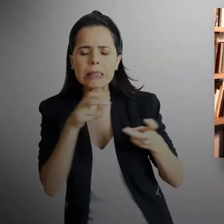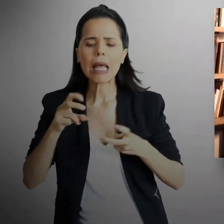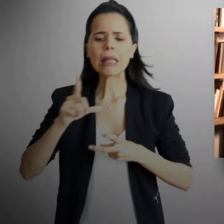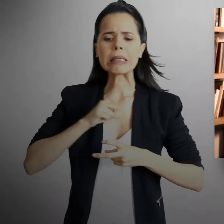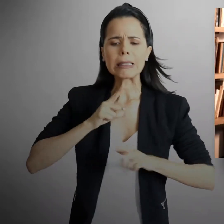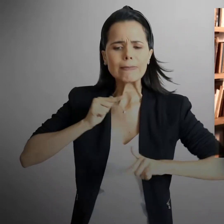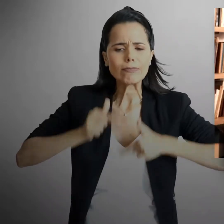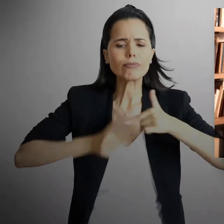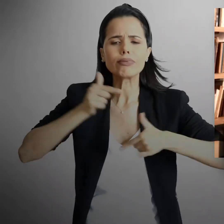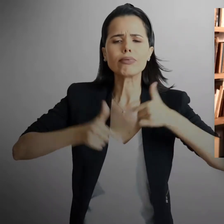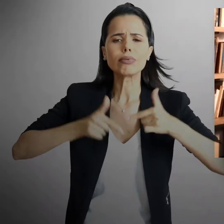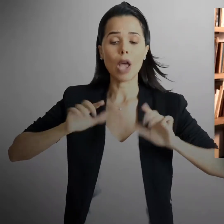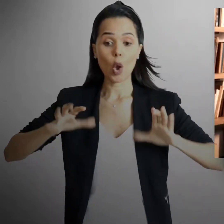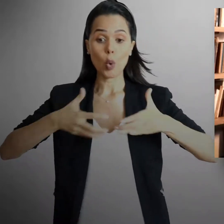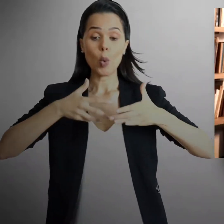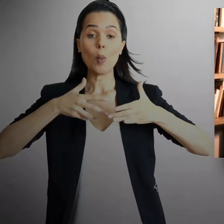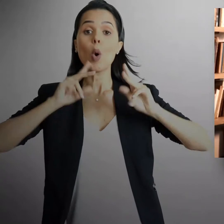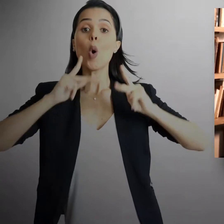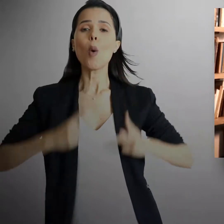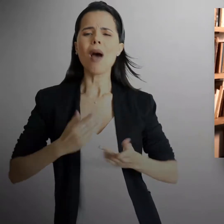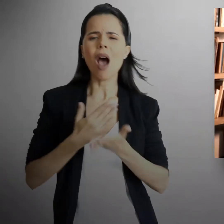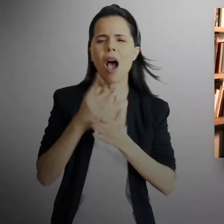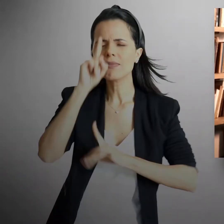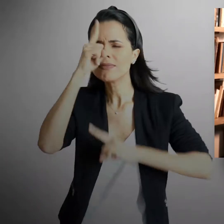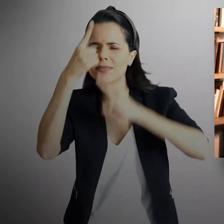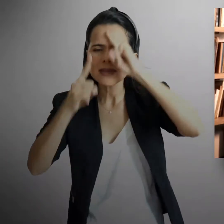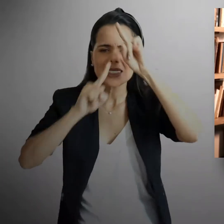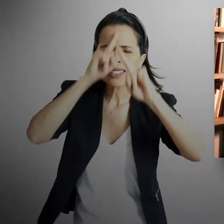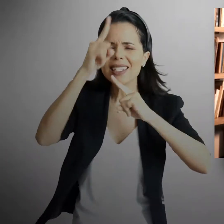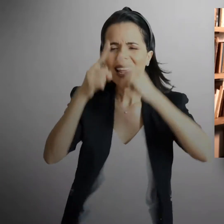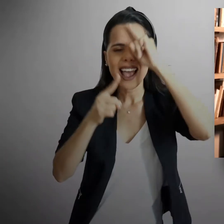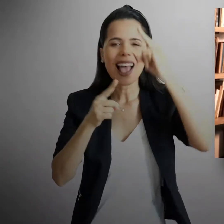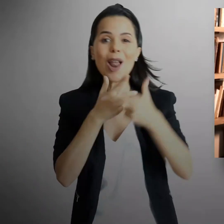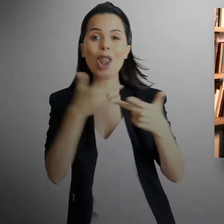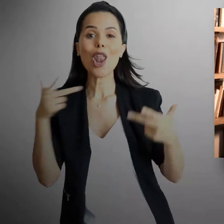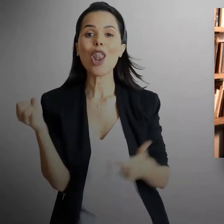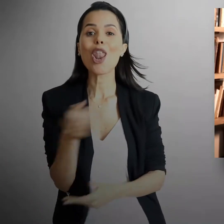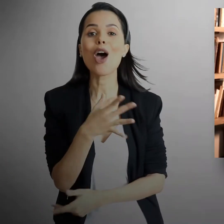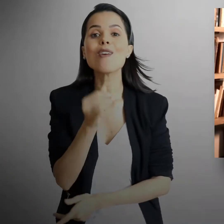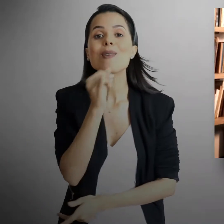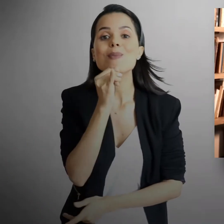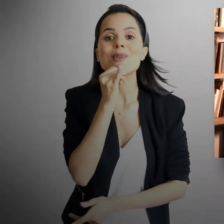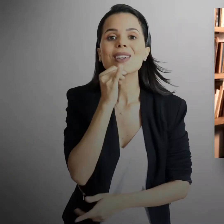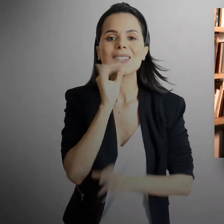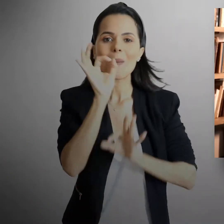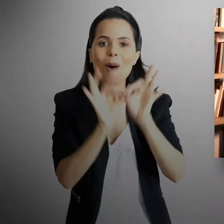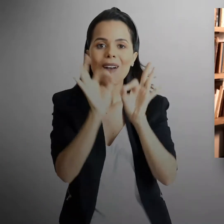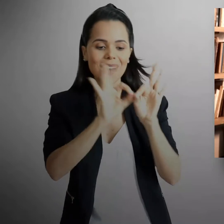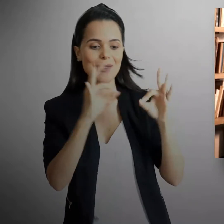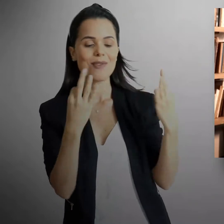enormous increase, explosion of indications of creative